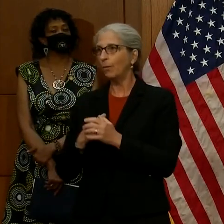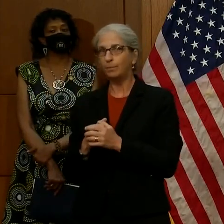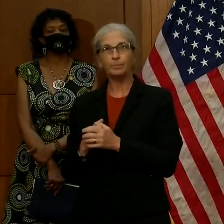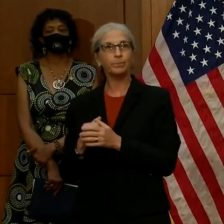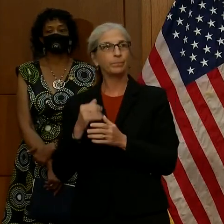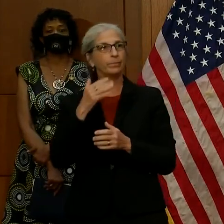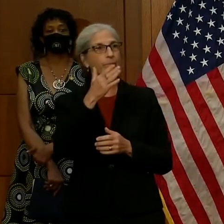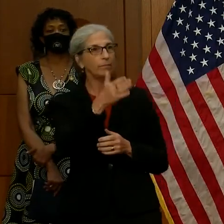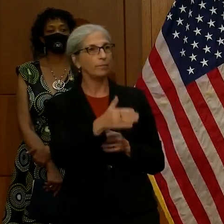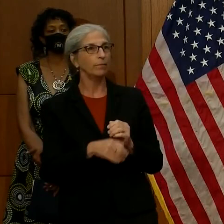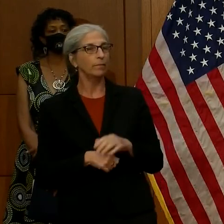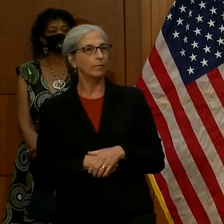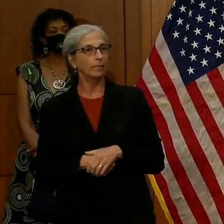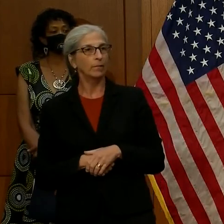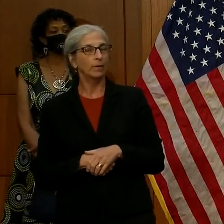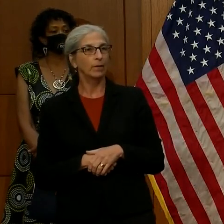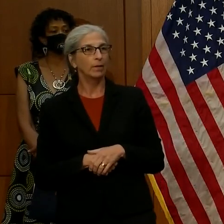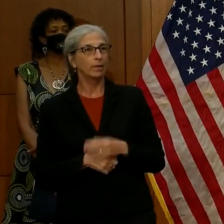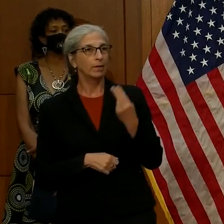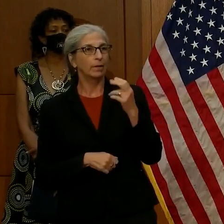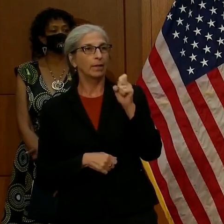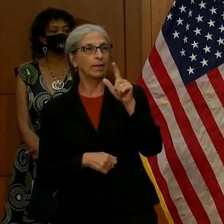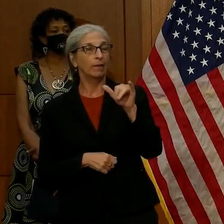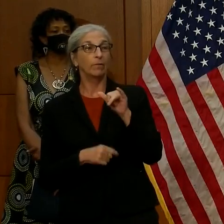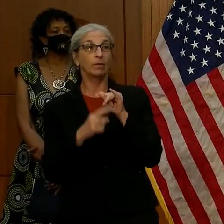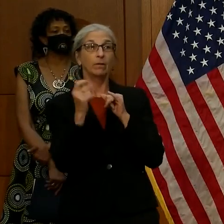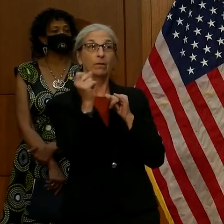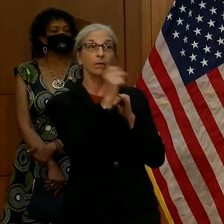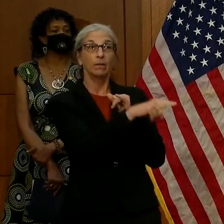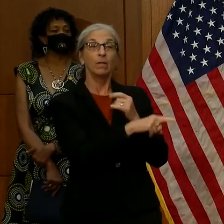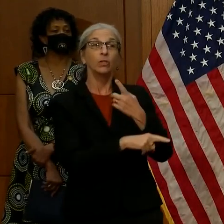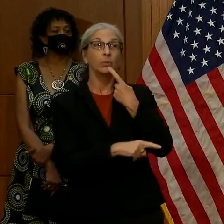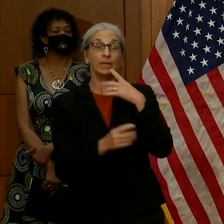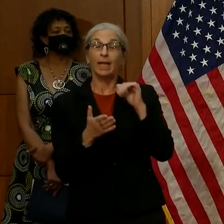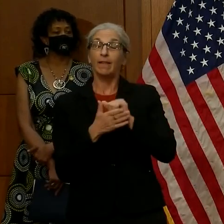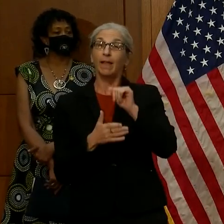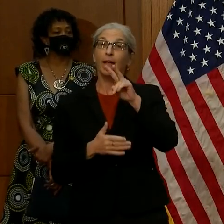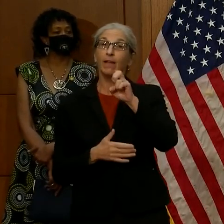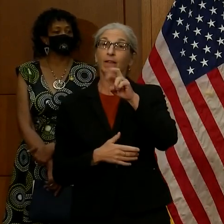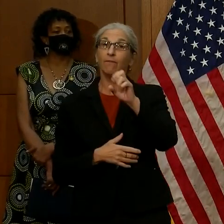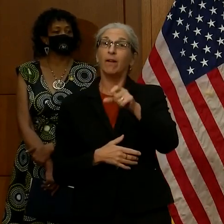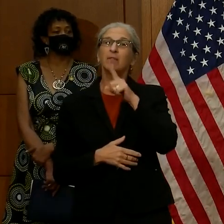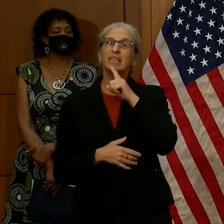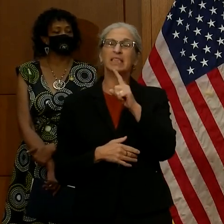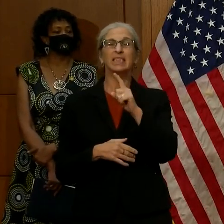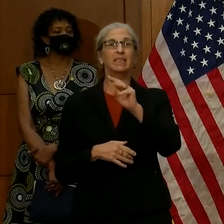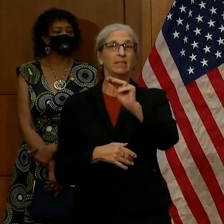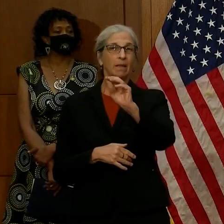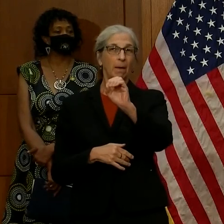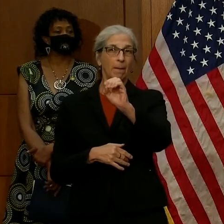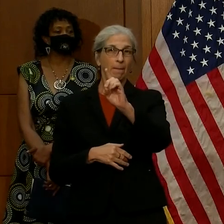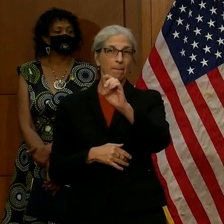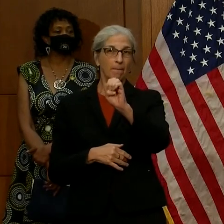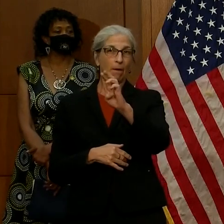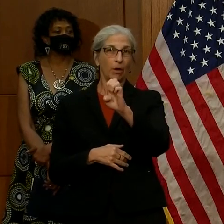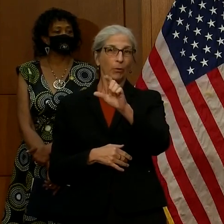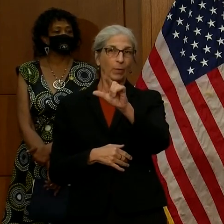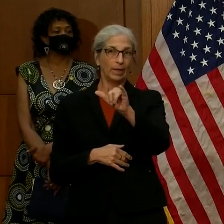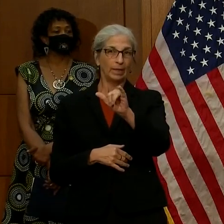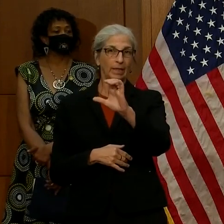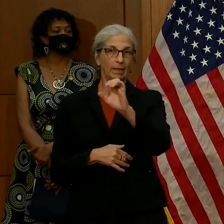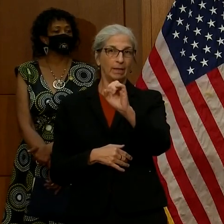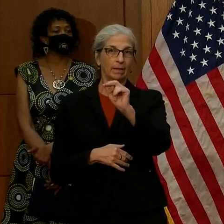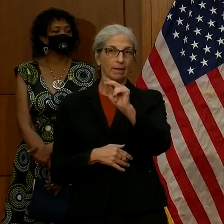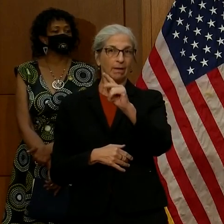Henry? So, you said the virus is moderately contained in Virginia. Can you just elaborate a little bit more on that and kind of the average